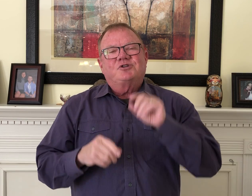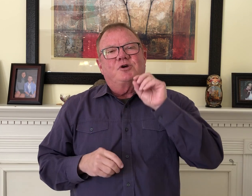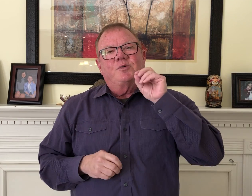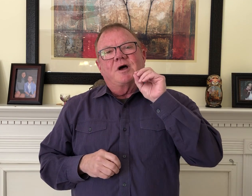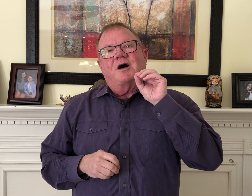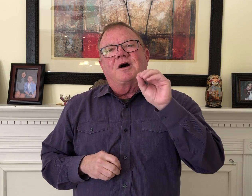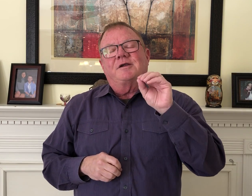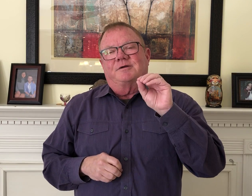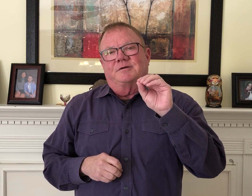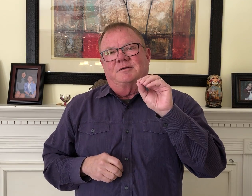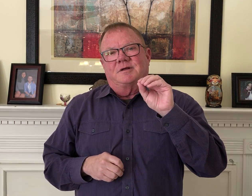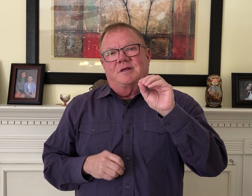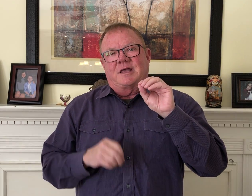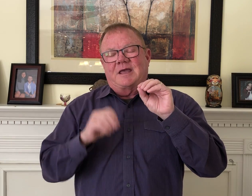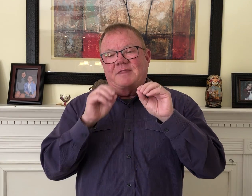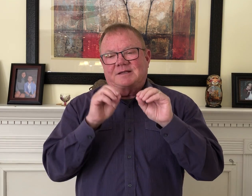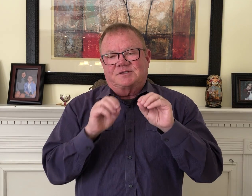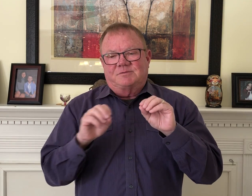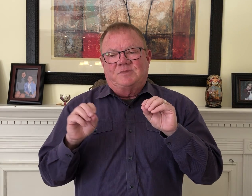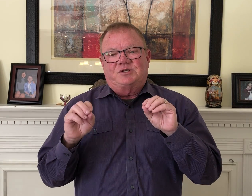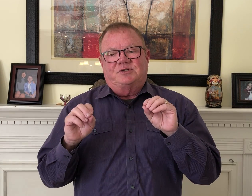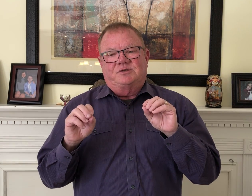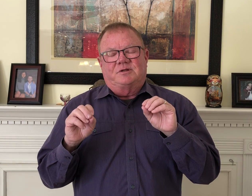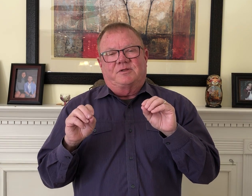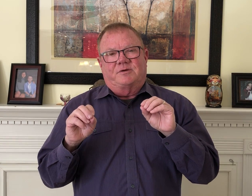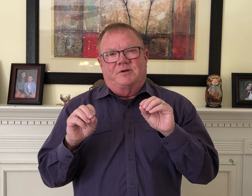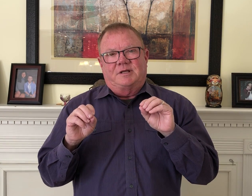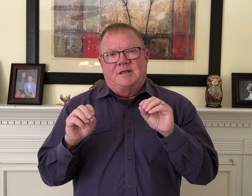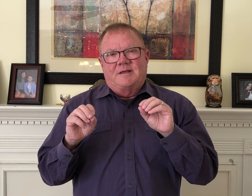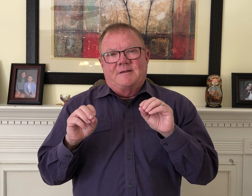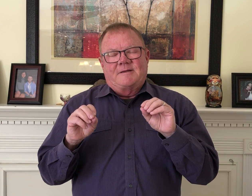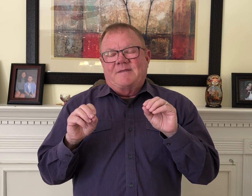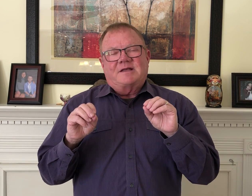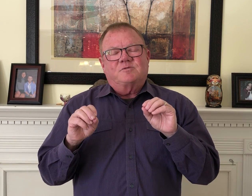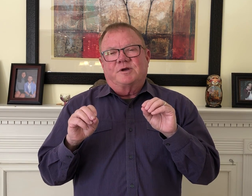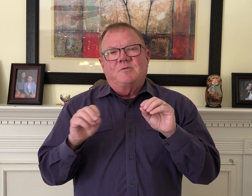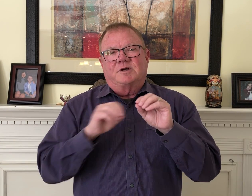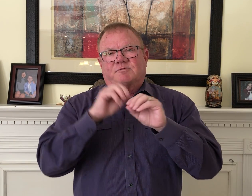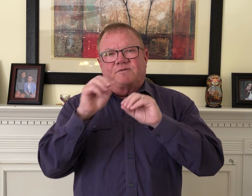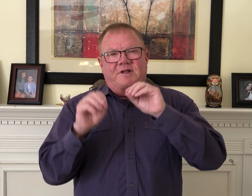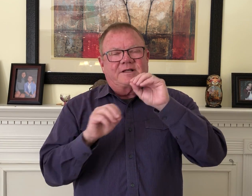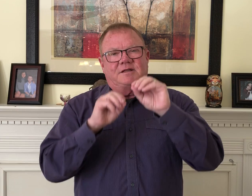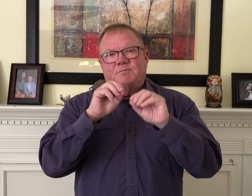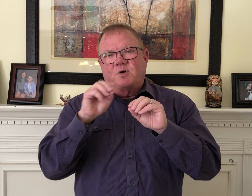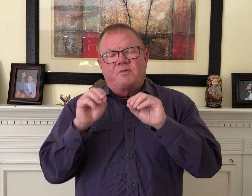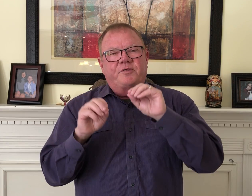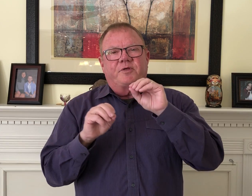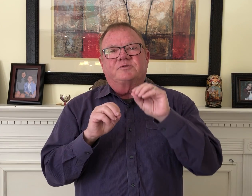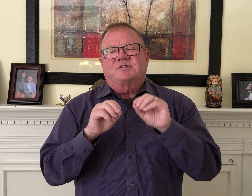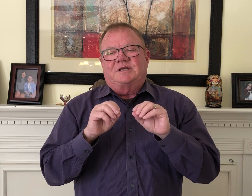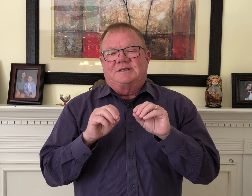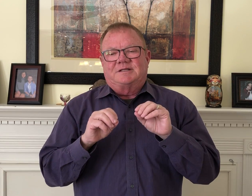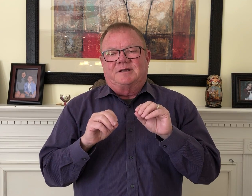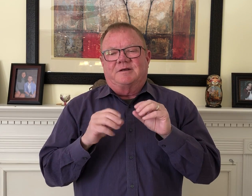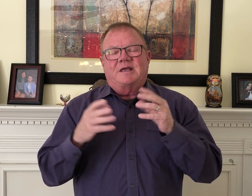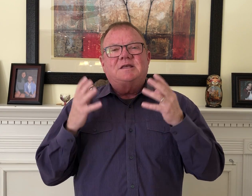showed honor and that submission to the authority. And that's where he was reflecting both of those things in there. He